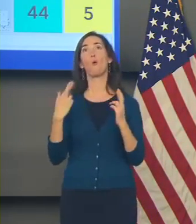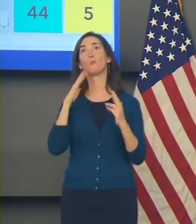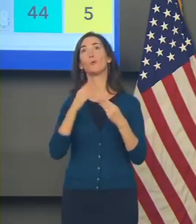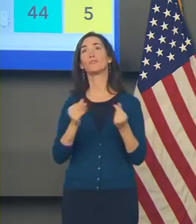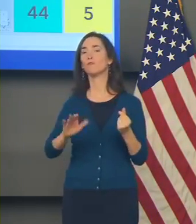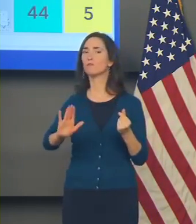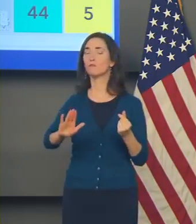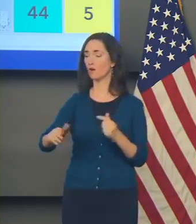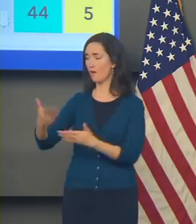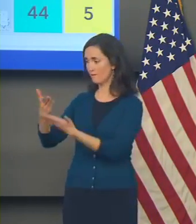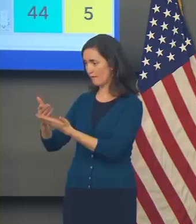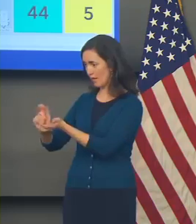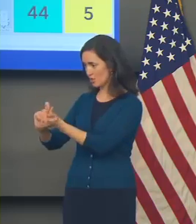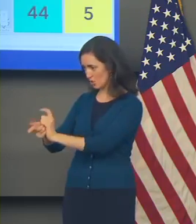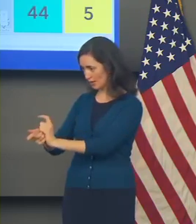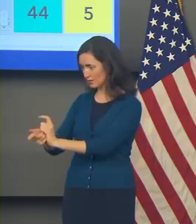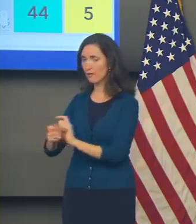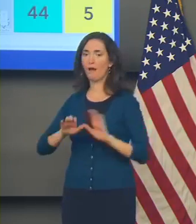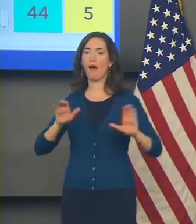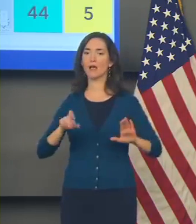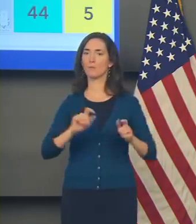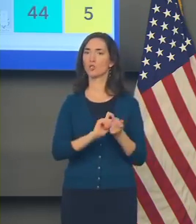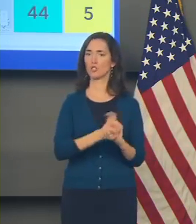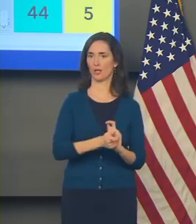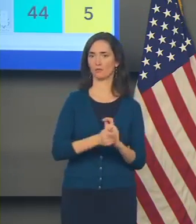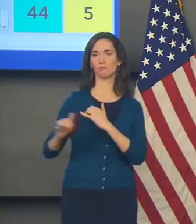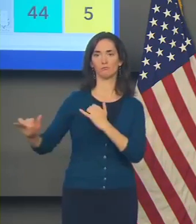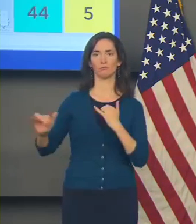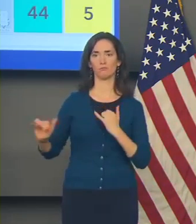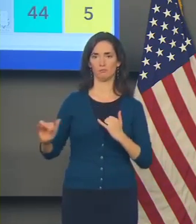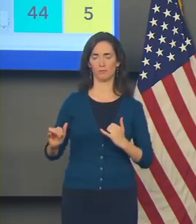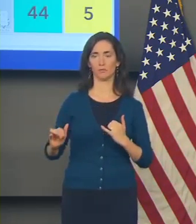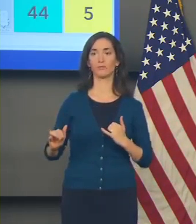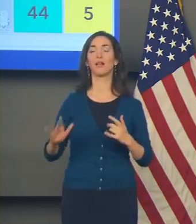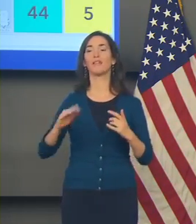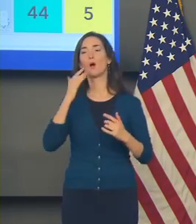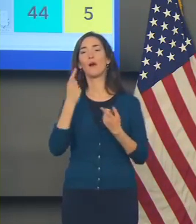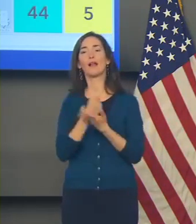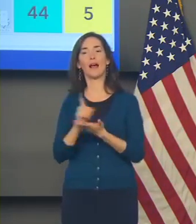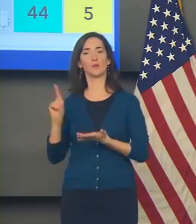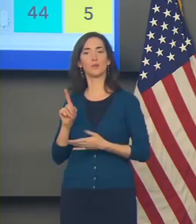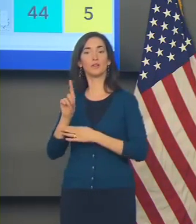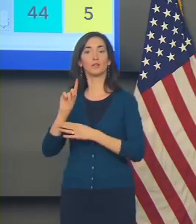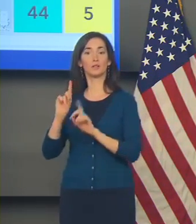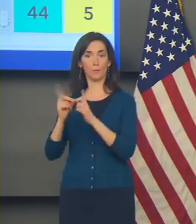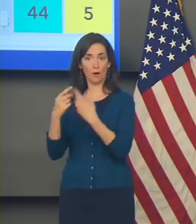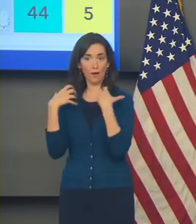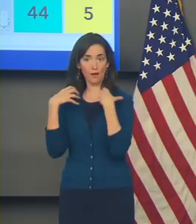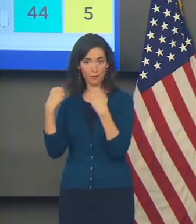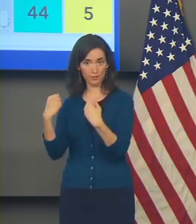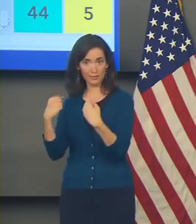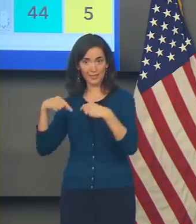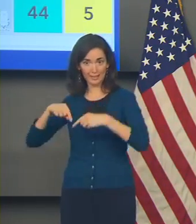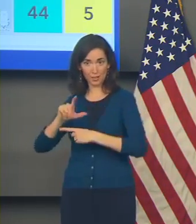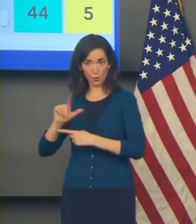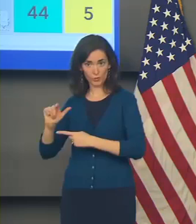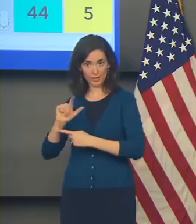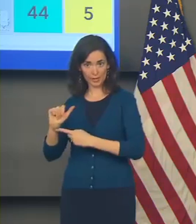And that is why the Department of Health last week here in Louisiana actually